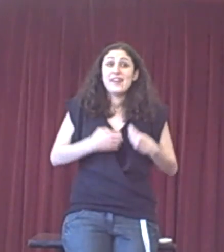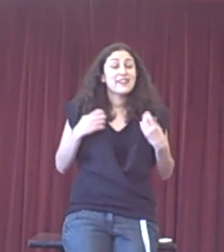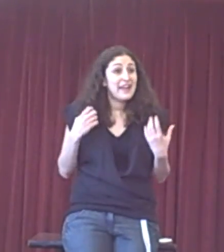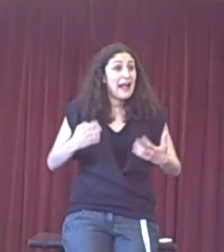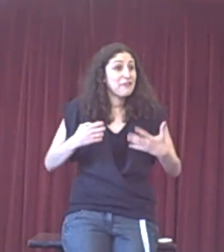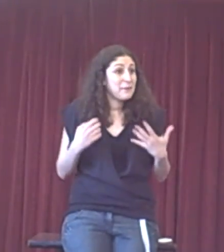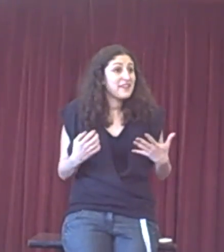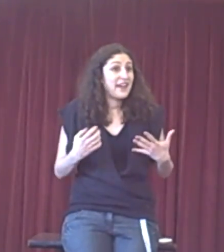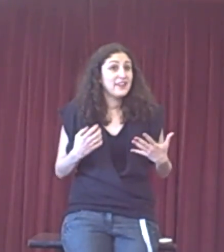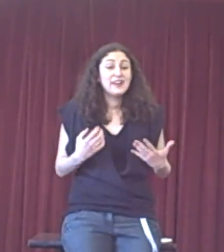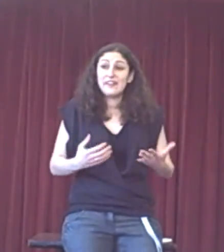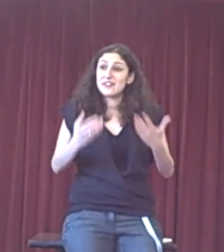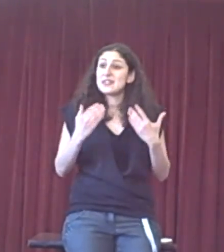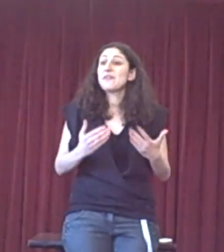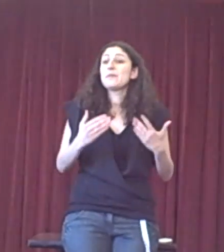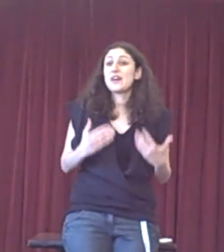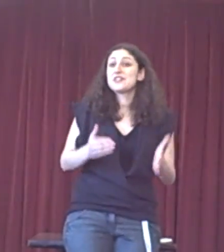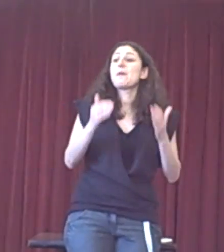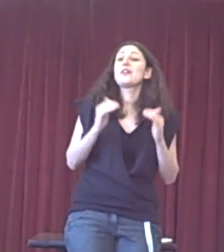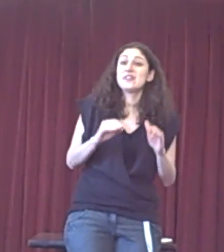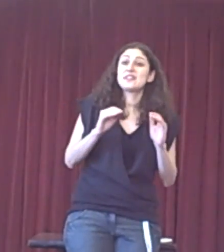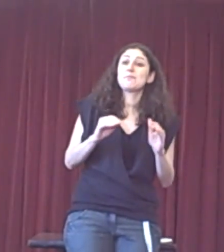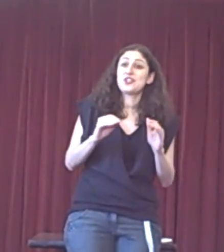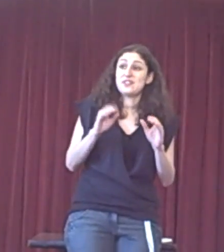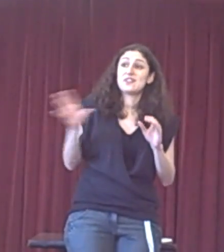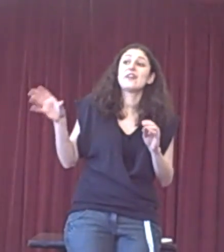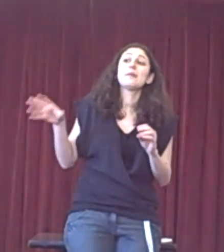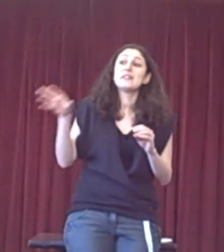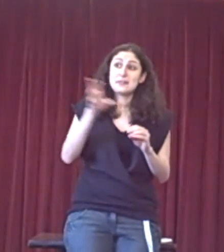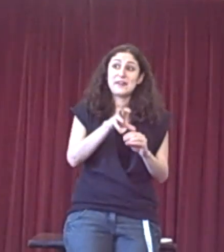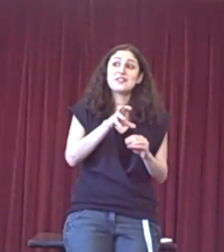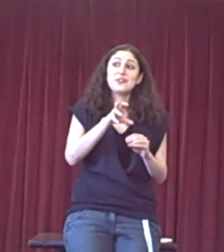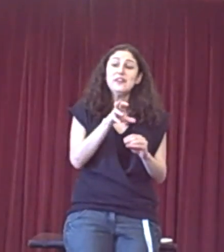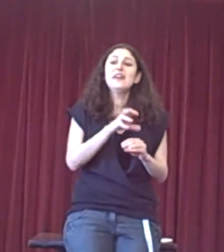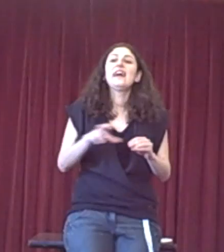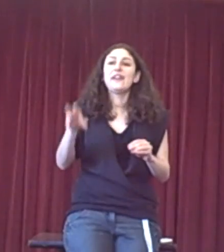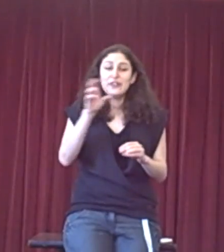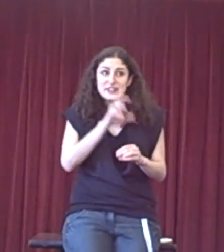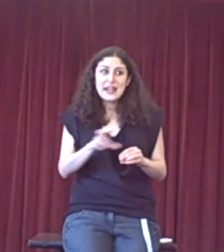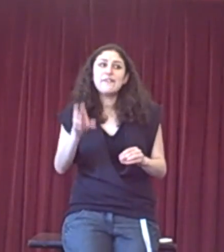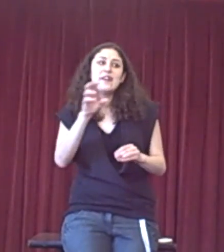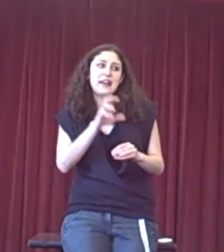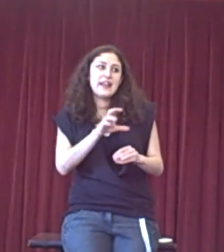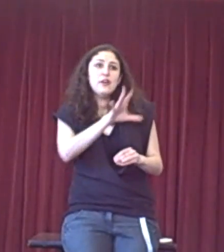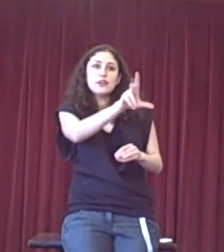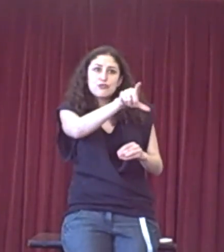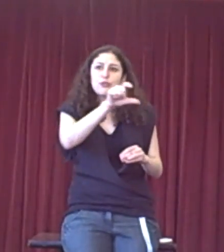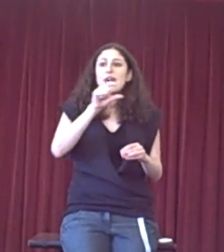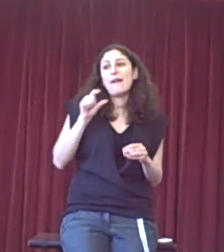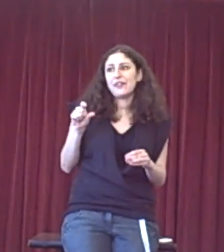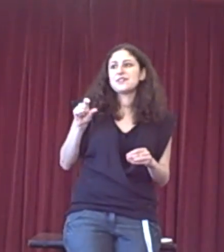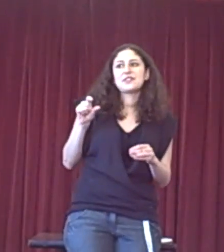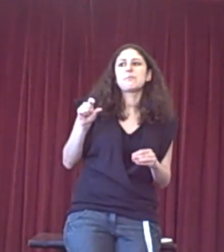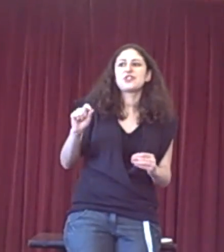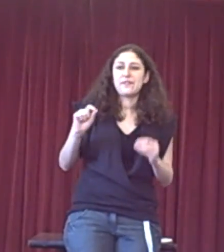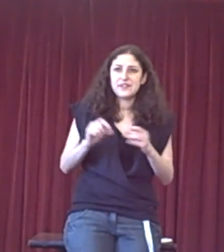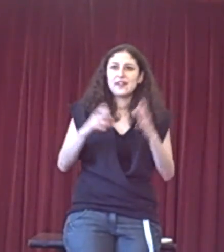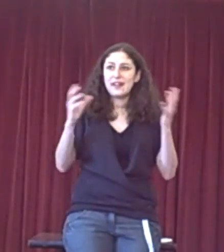that have to be there, and there are sometimes unspoken assumptions that arguments are built on, and you can definitely draw out those assumptions and